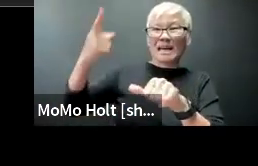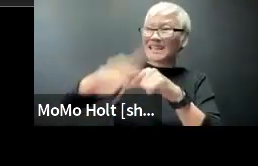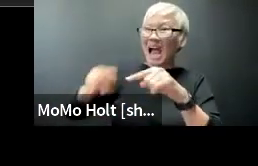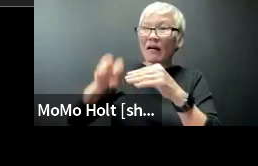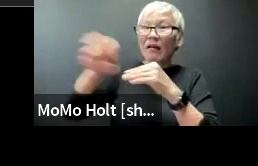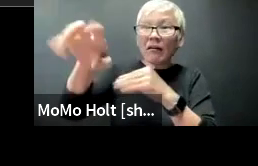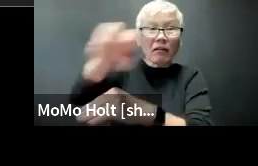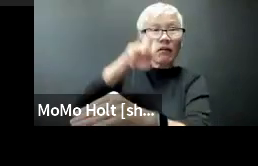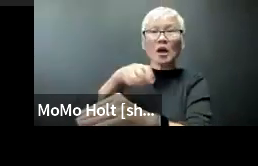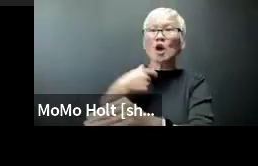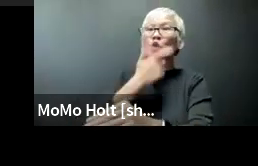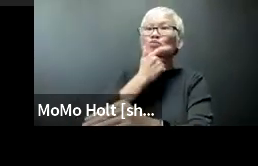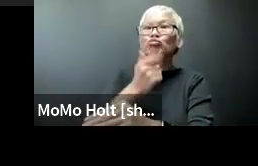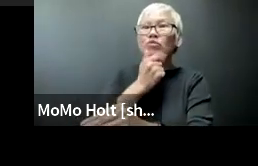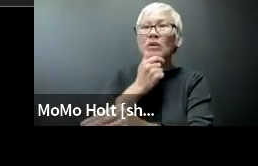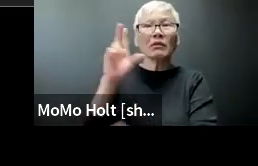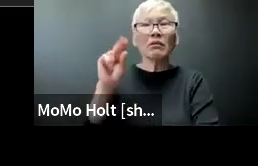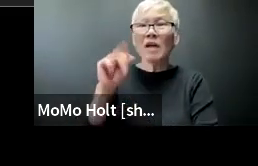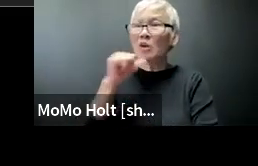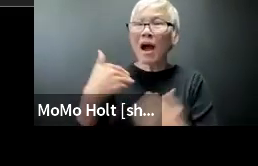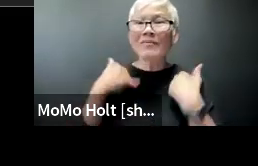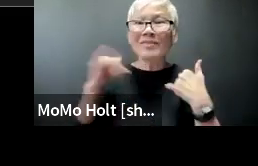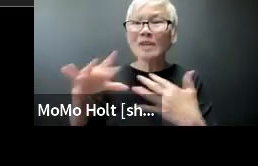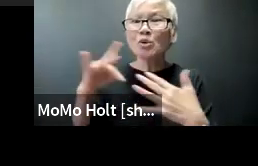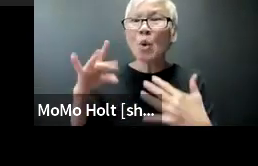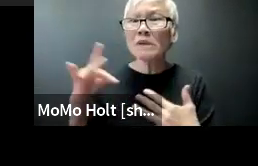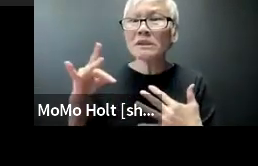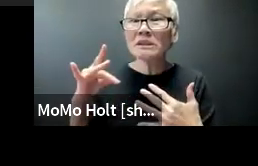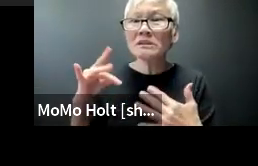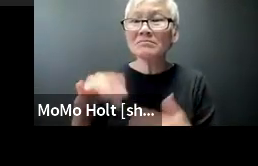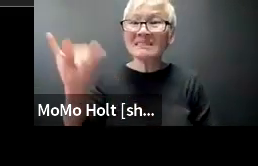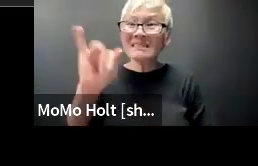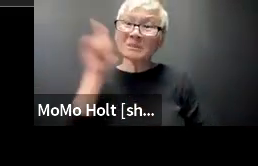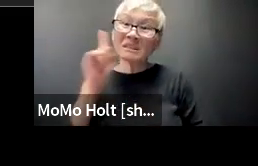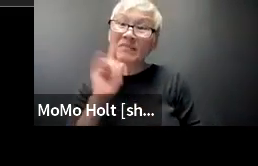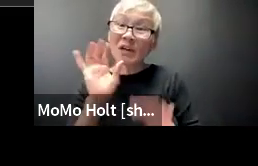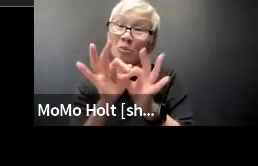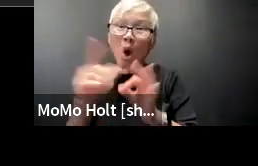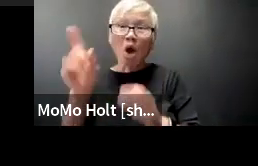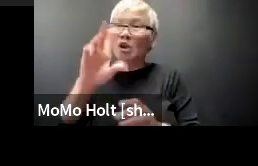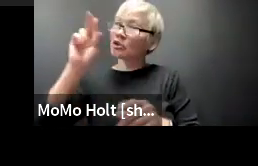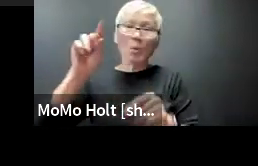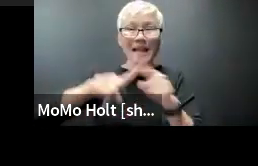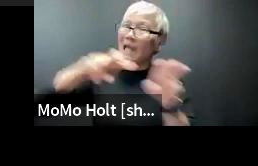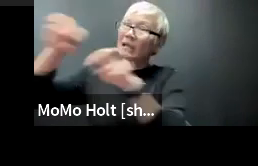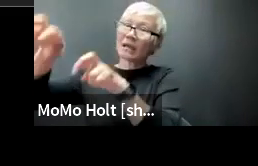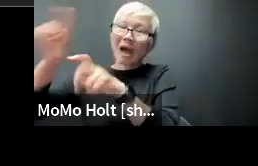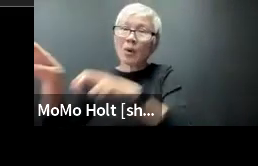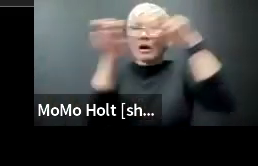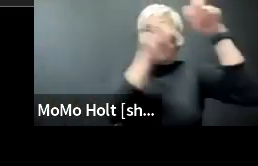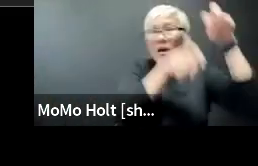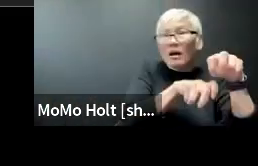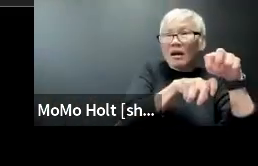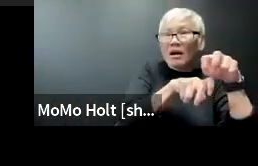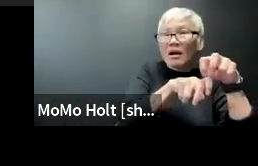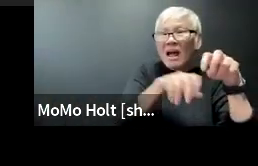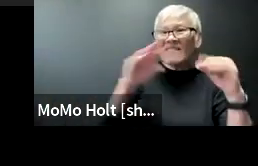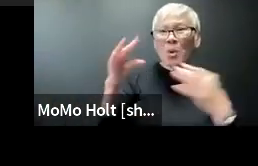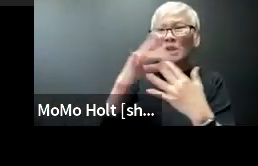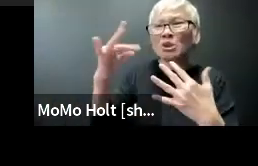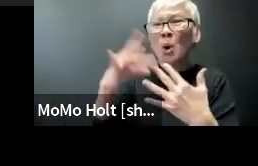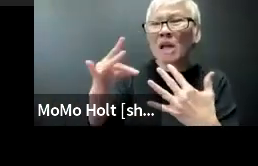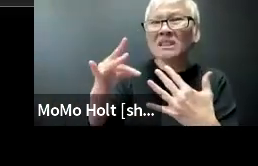i'm limited to sitting in only a specific area i can't just sit anywhere i want the same with the deaf